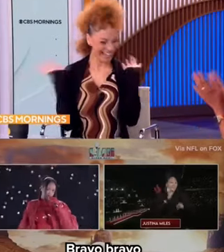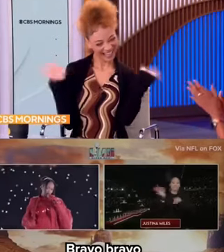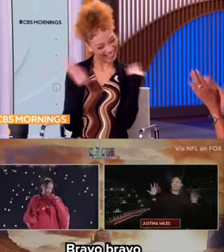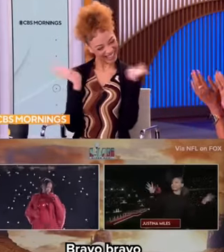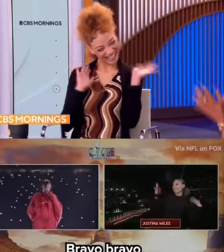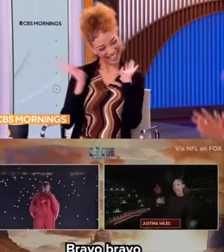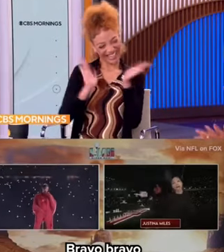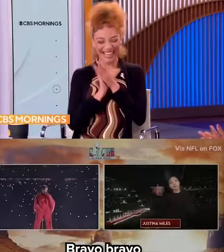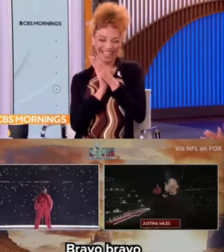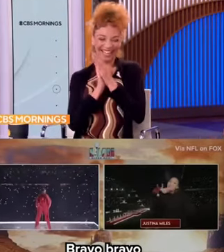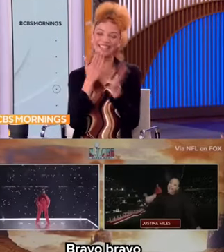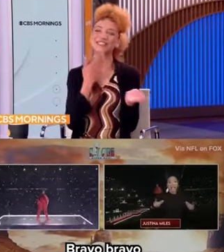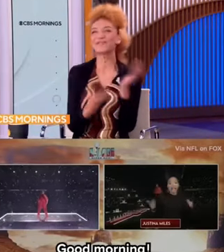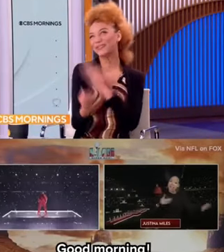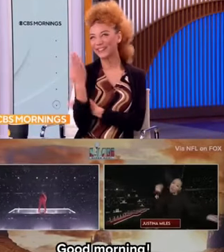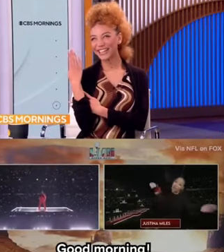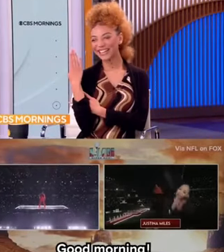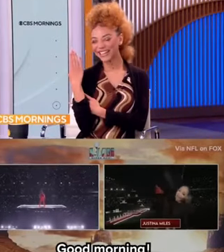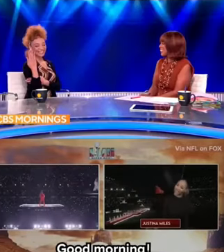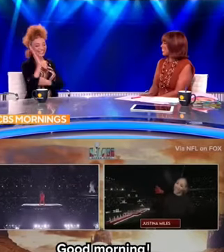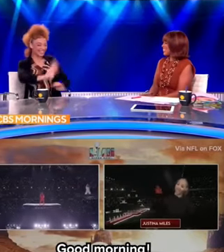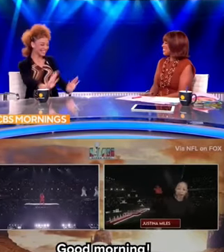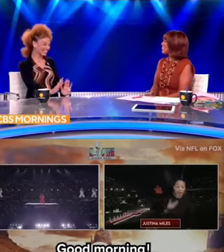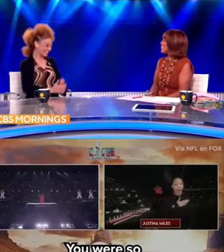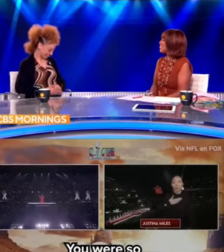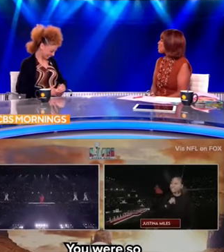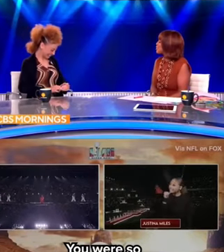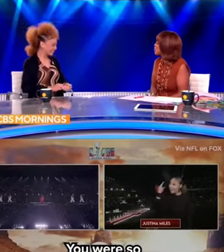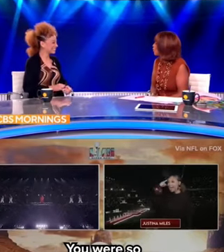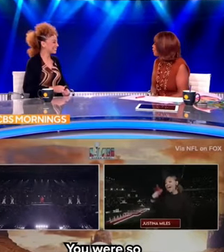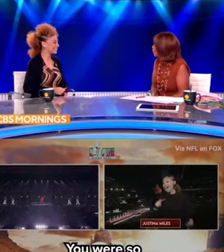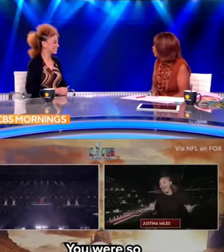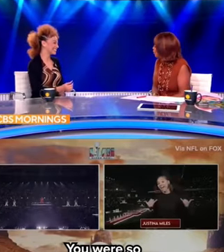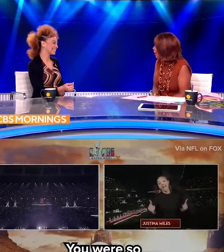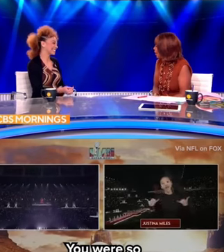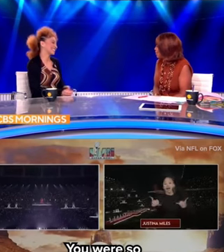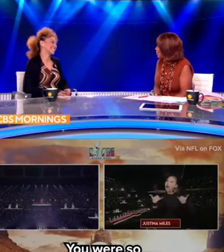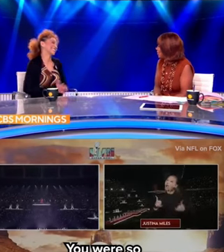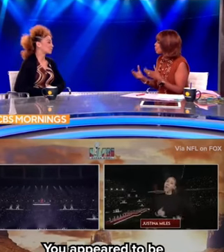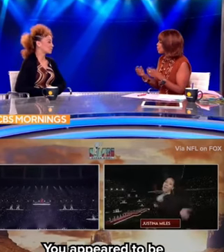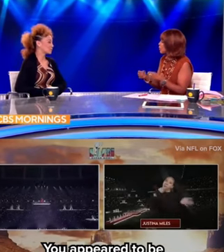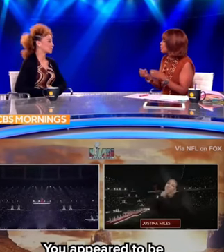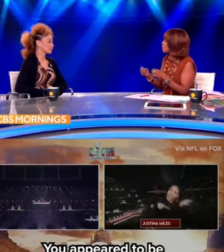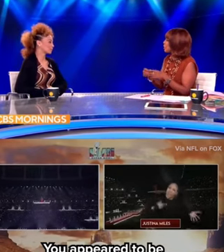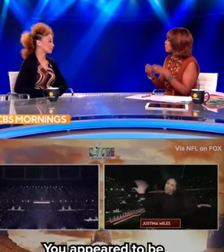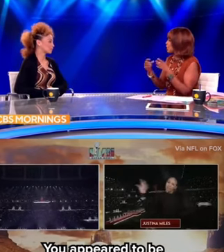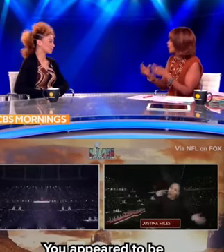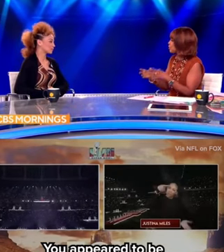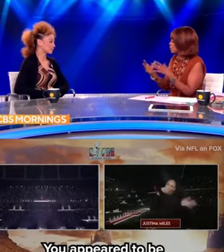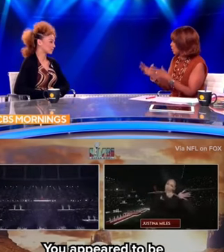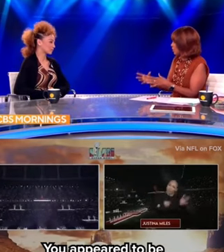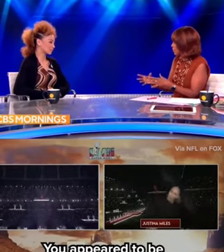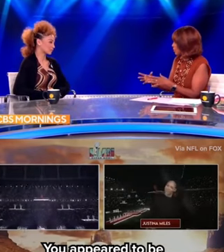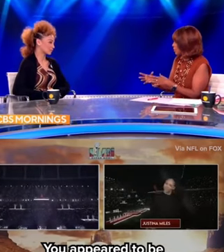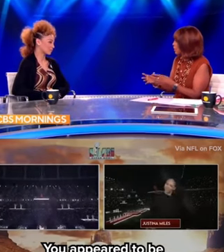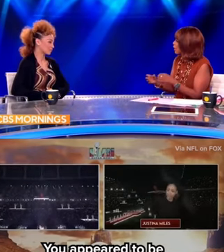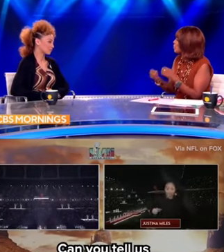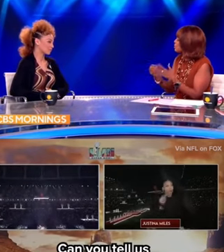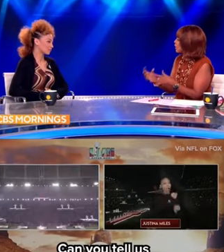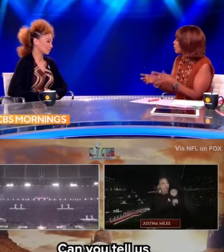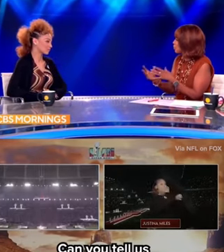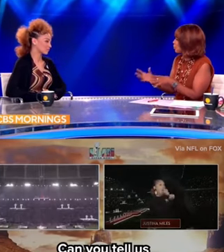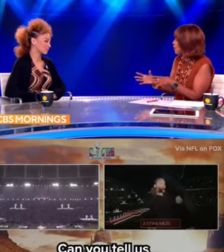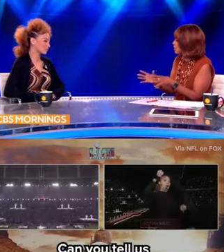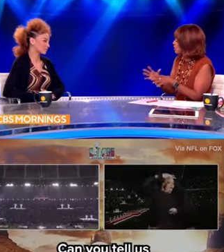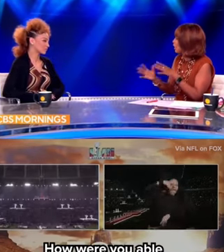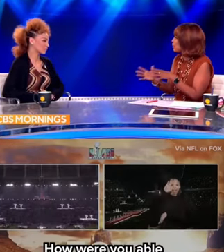Bravo, bravo, bravo, Justina. You were so fun to watch. You appear to be able to hear the songs. Can